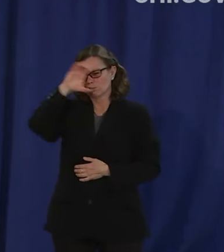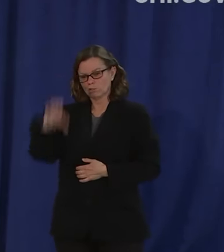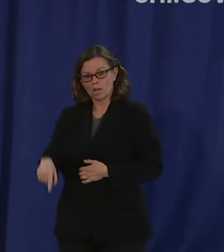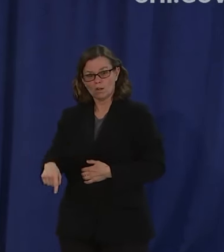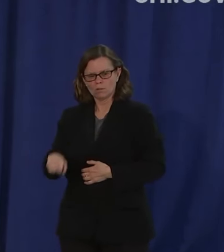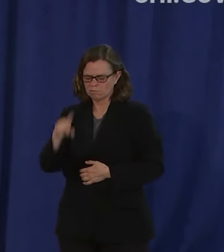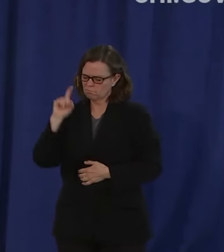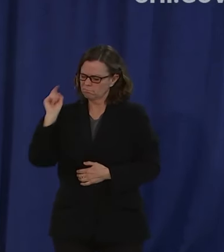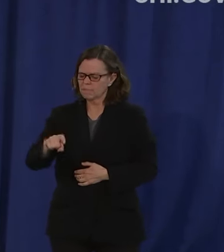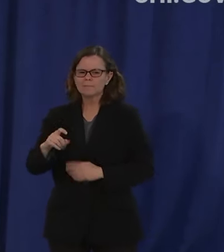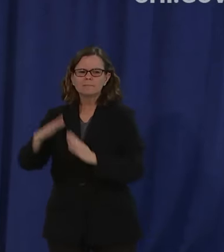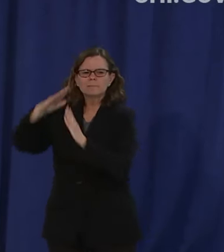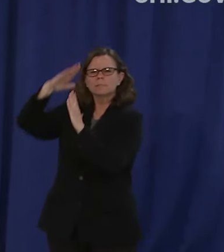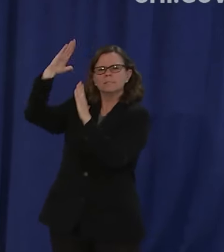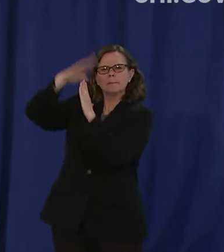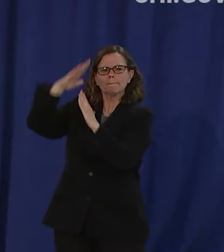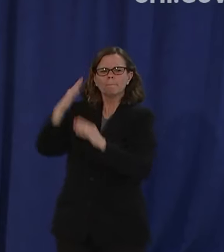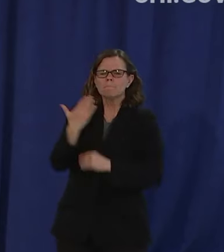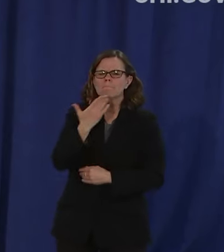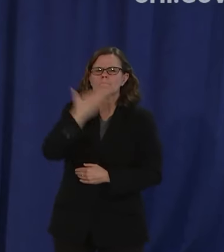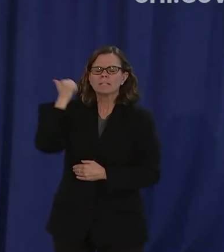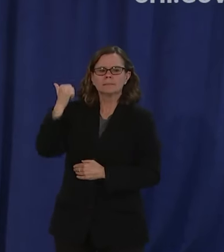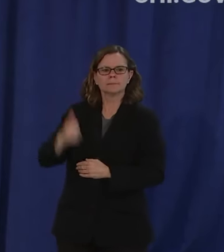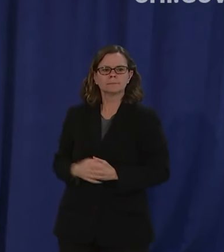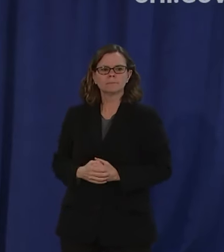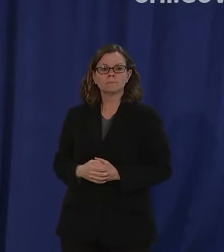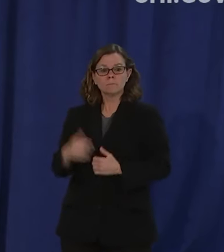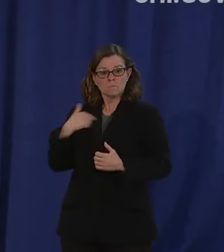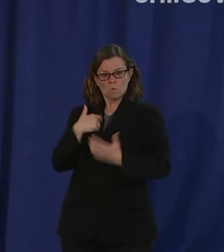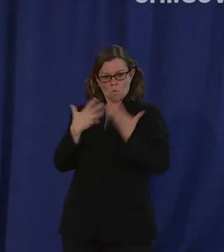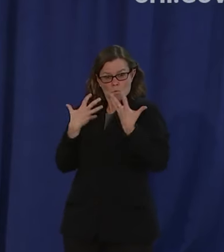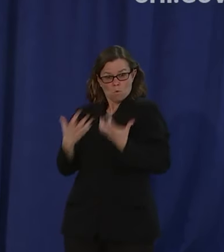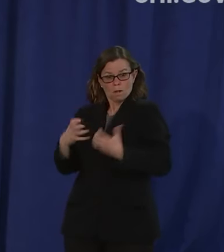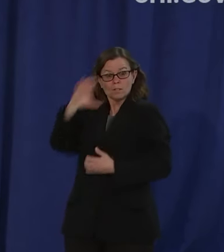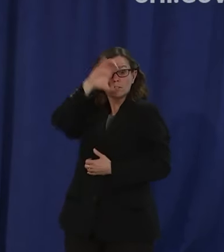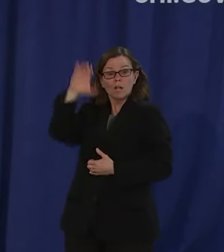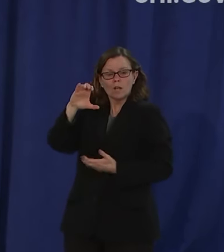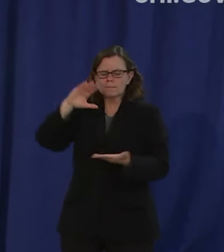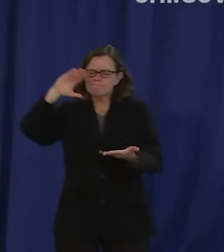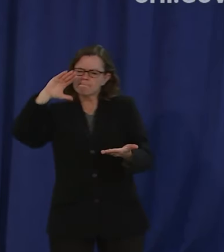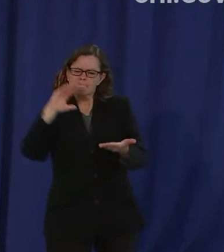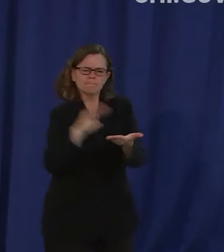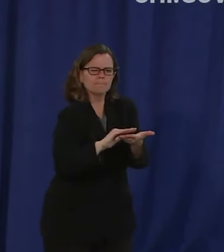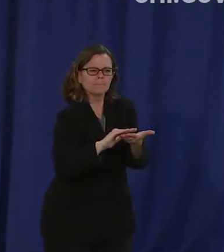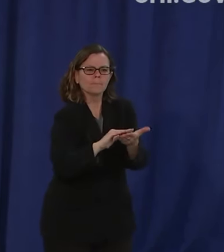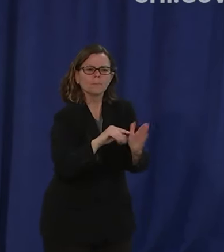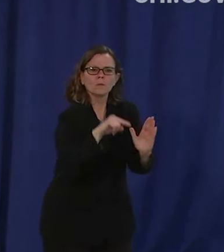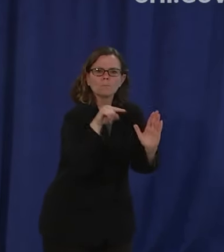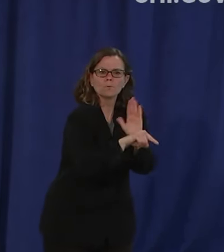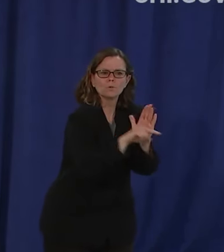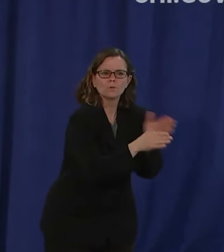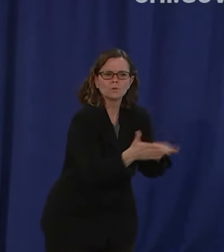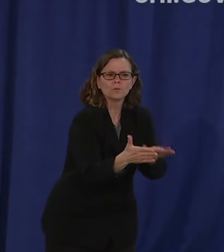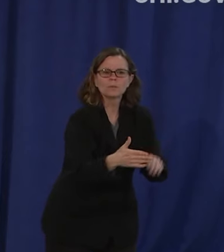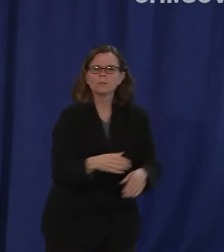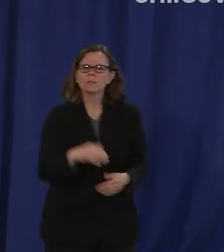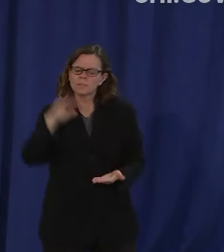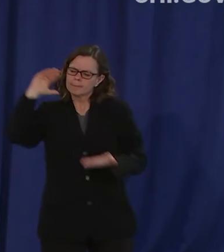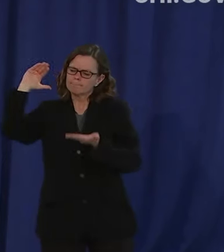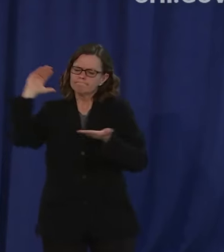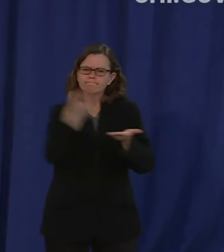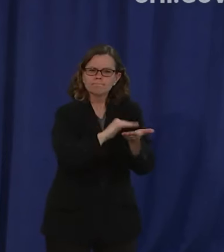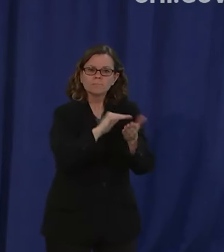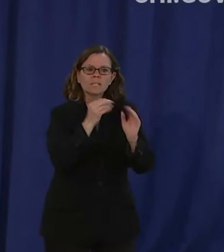murders on record the lowest numbers of shootings on record and the highest level of trust